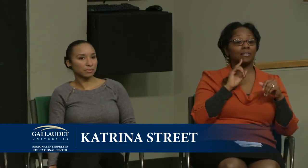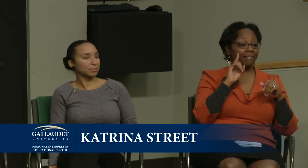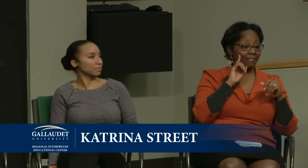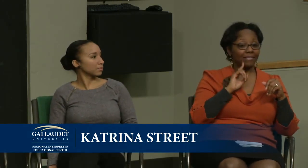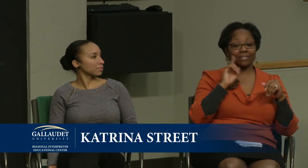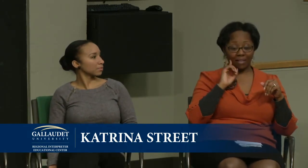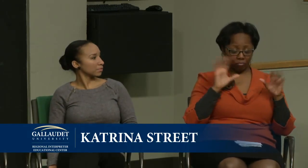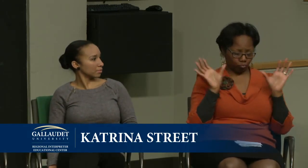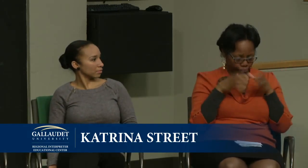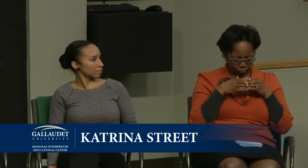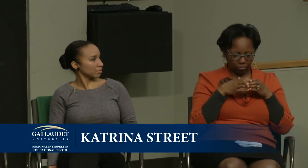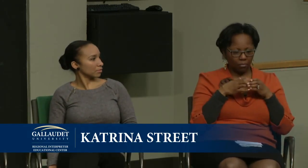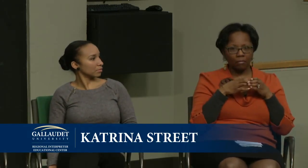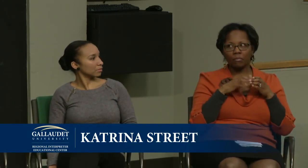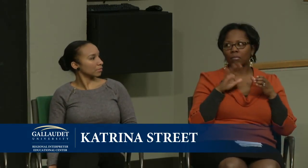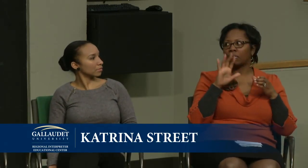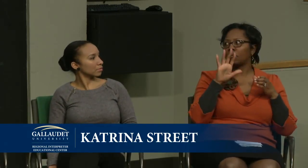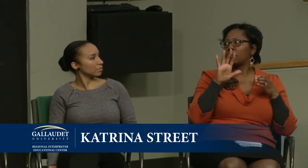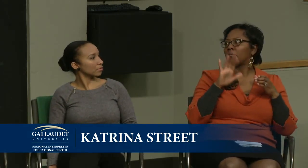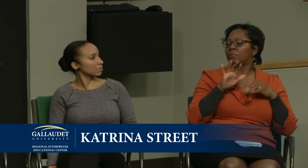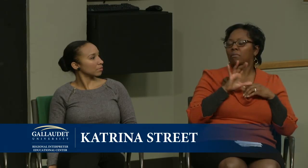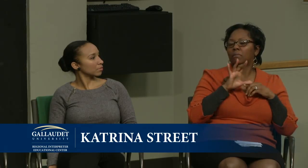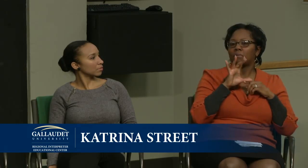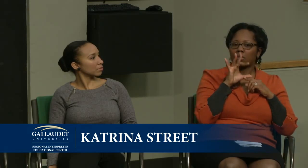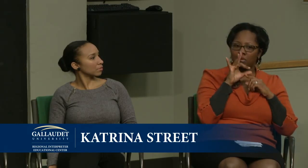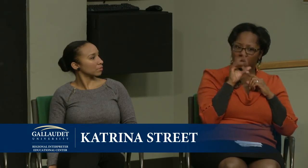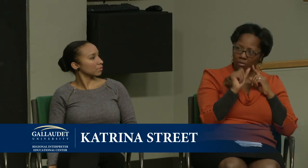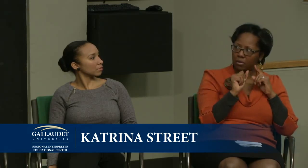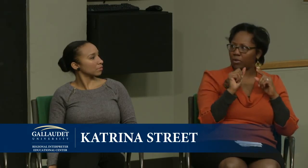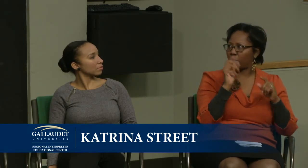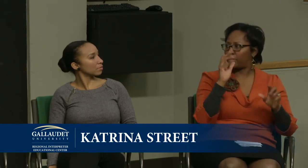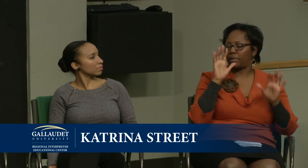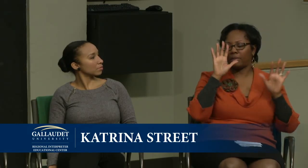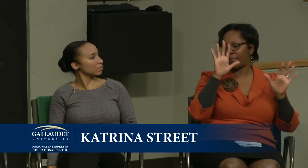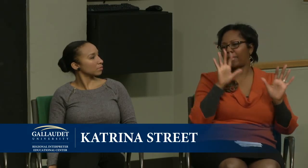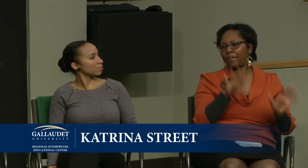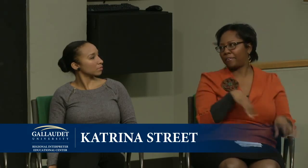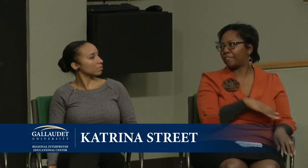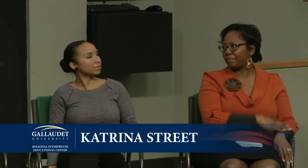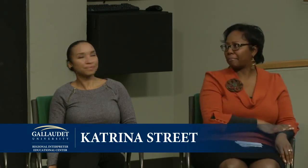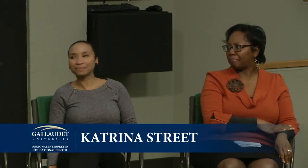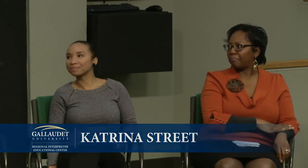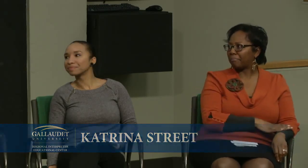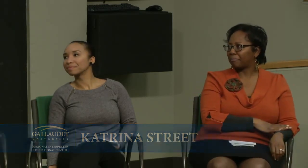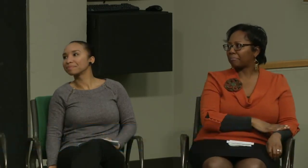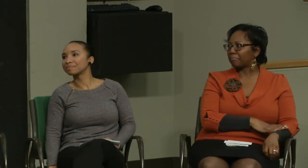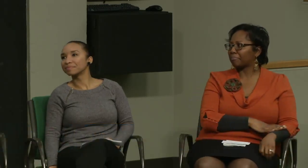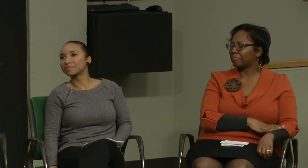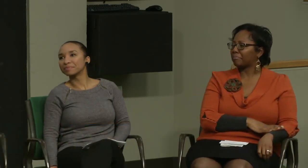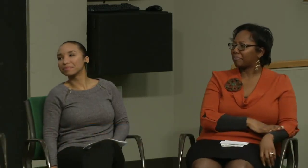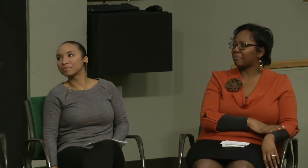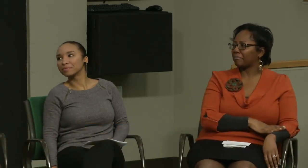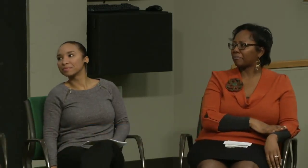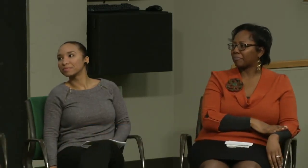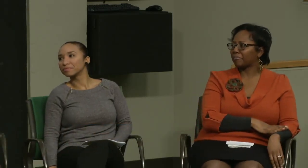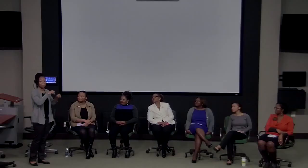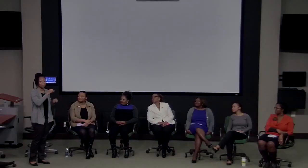consumer the way that a deaf interpreter can and sometimes we work in a silo but really being able to work with deaf interpreters is